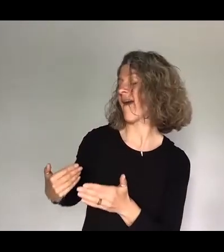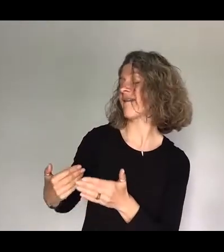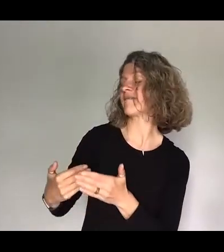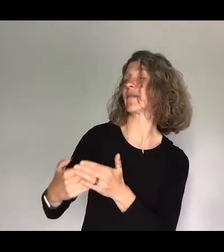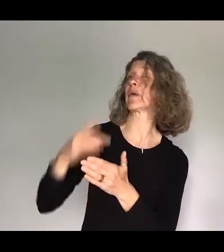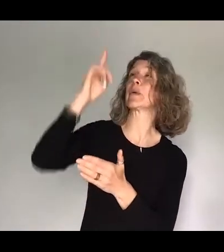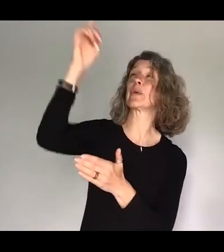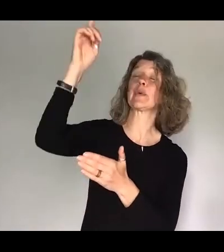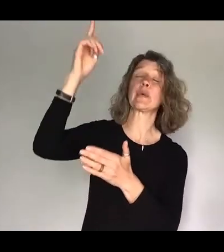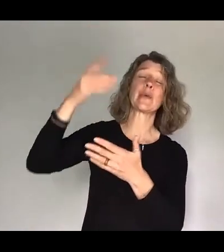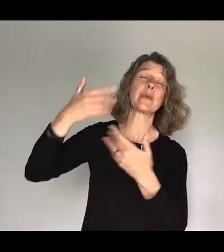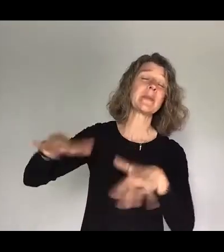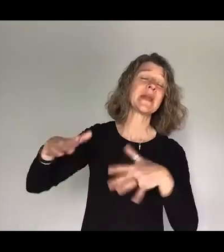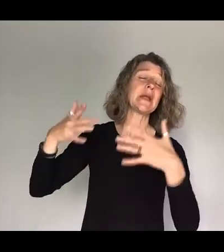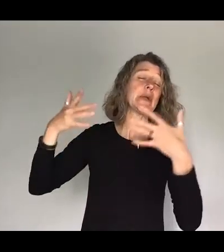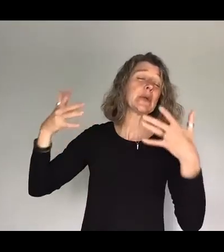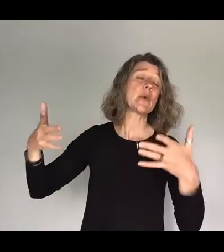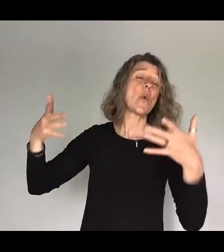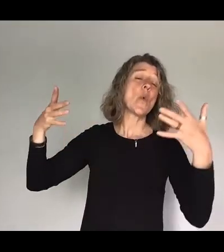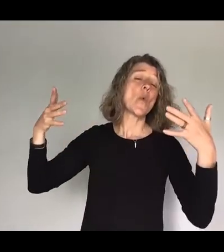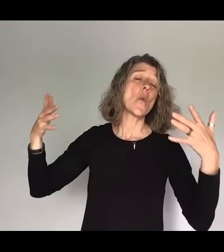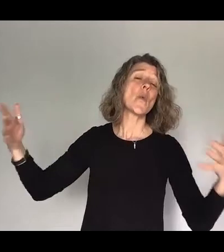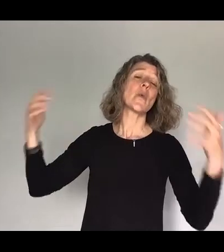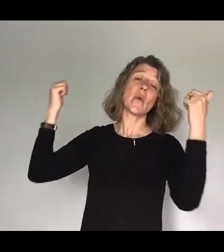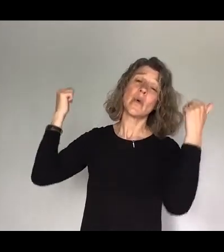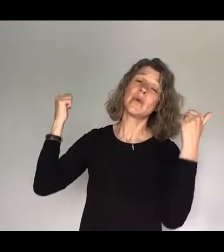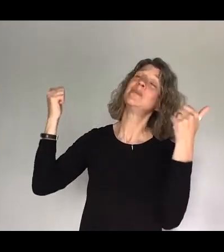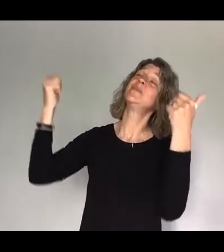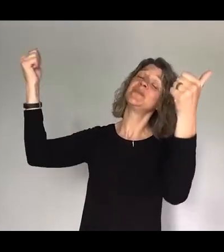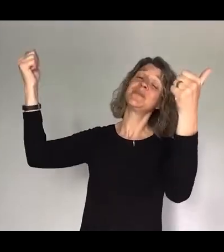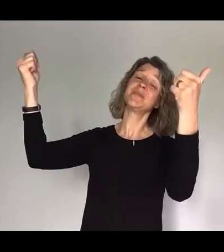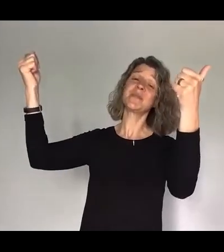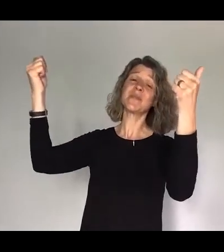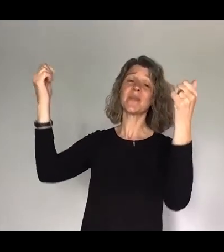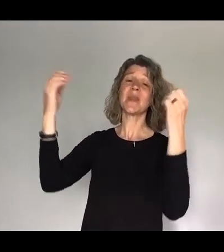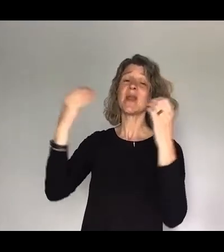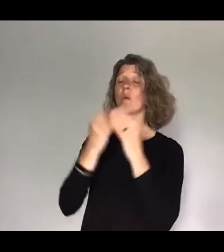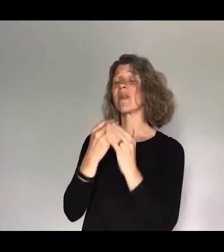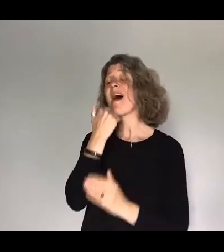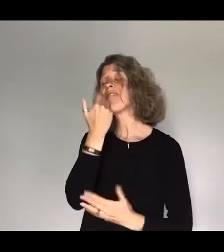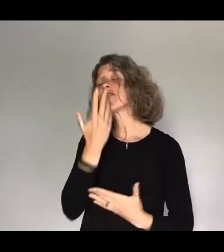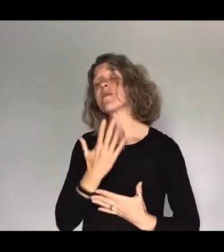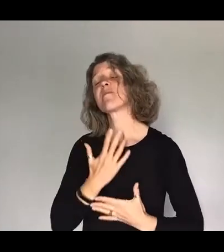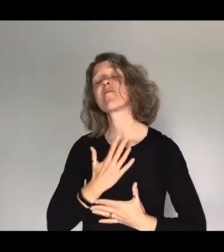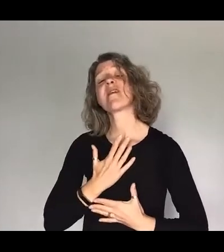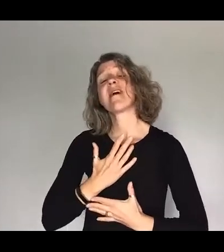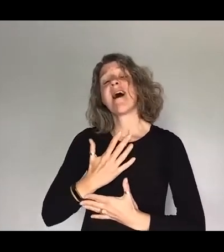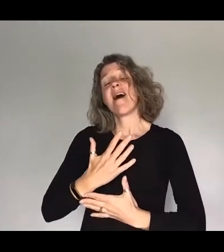so good thank you Jesus with every breath that that I have